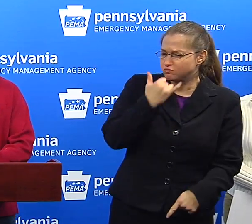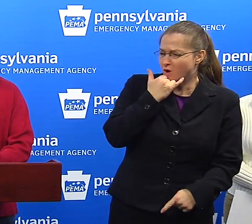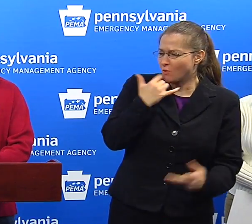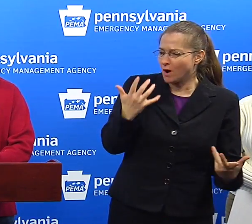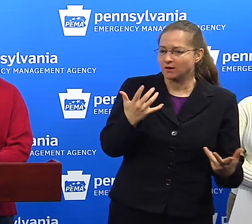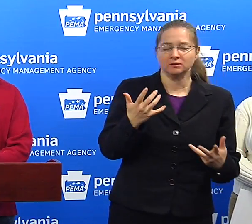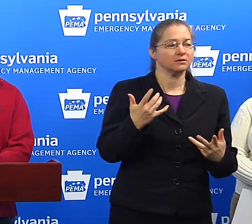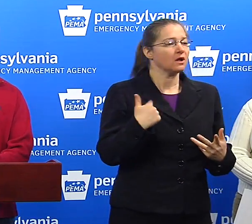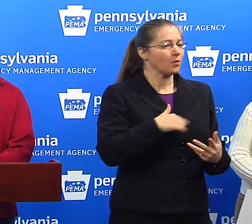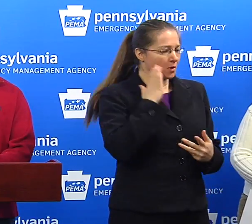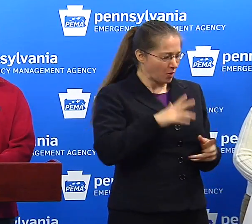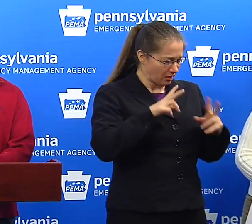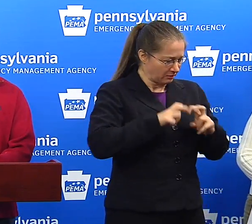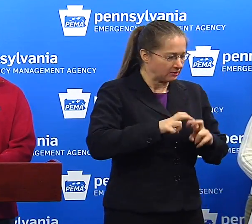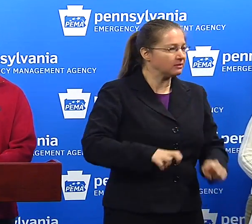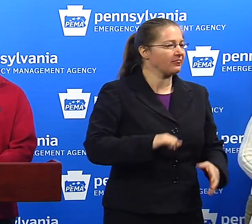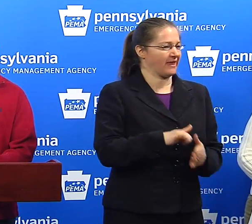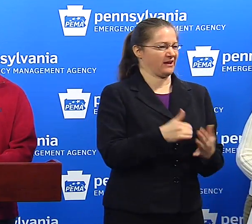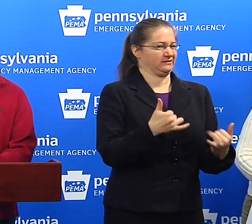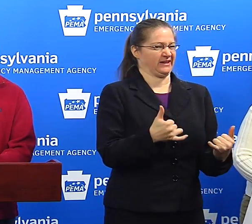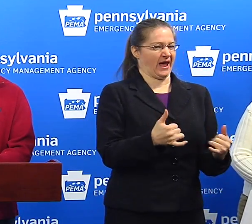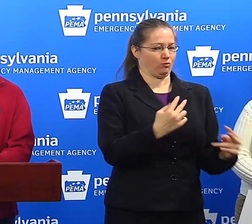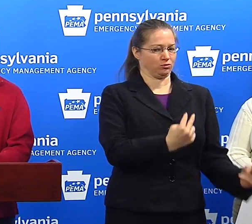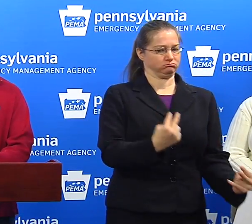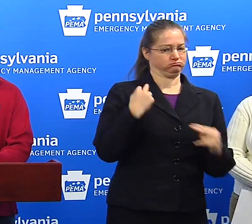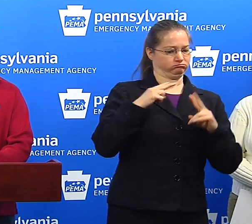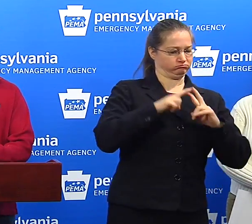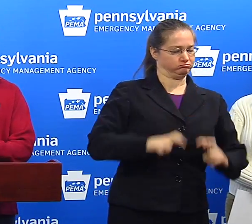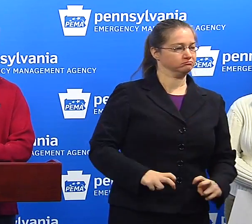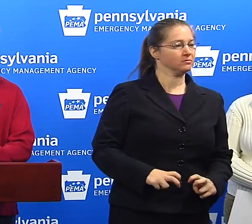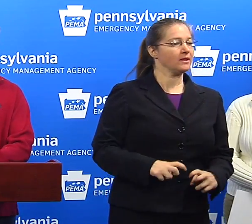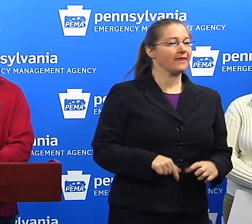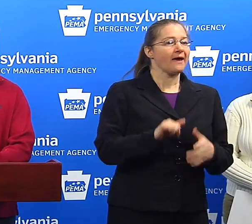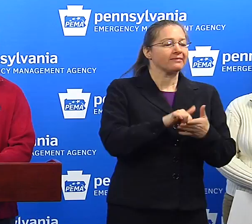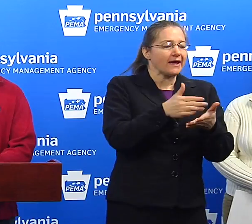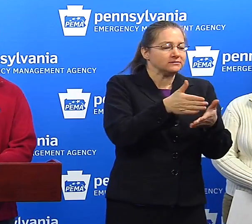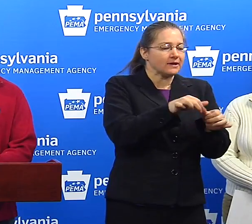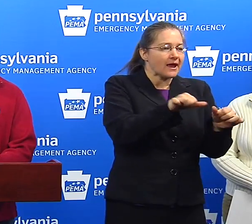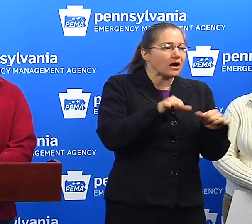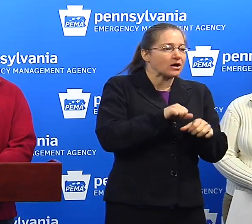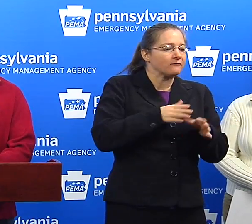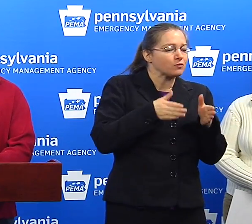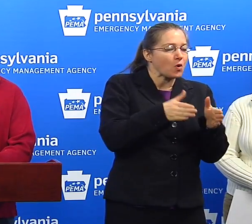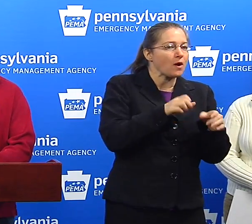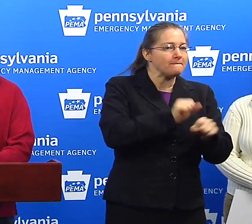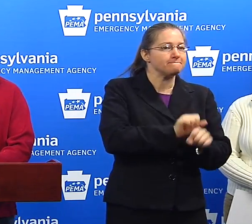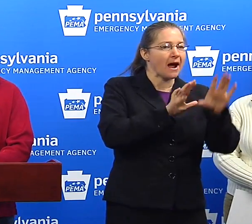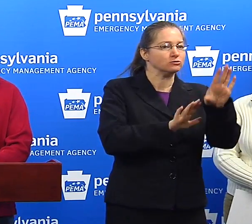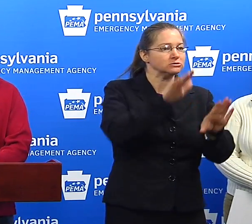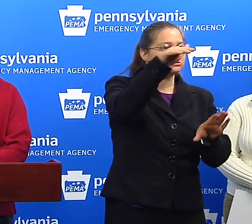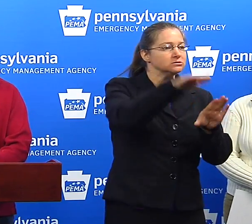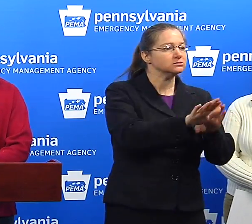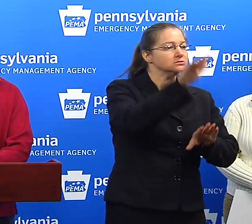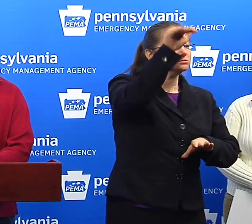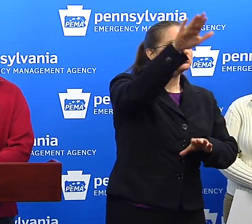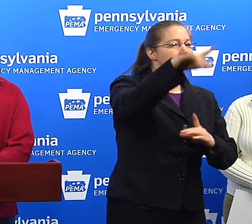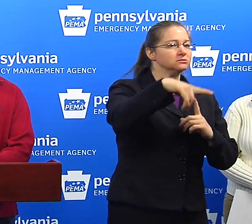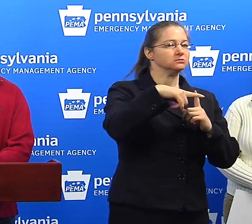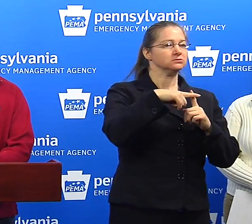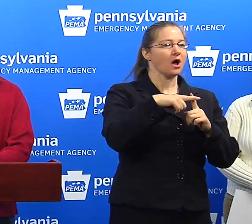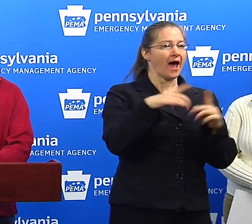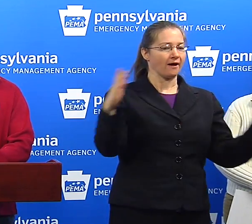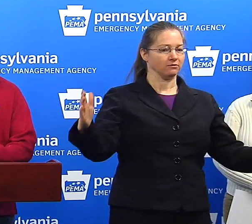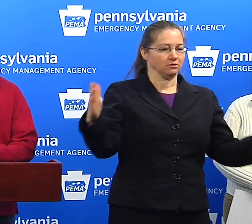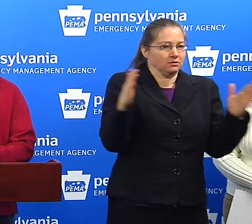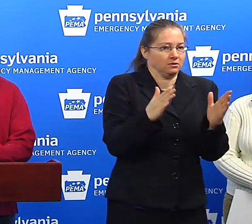That's what we're going to take a look at through the after-action review. And you're in a section of the roadway that's very mountainous. You're in a section that's what we call cattle